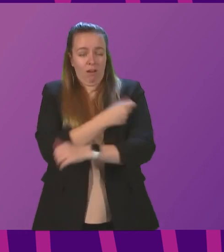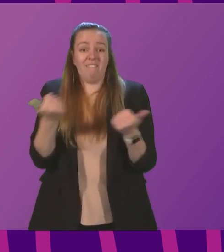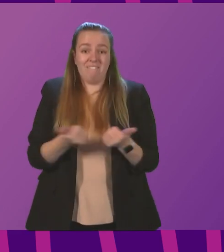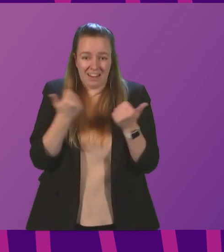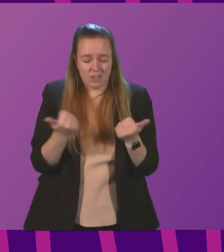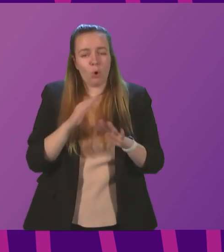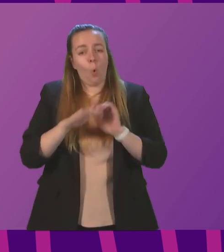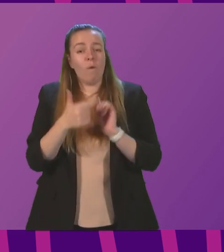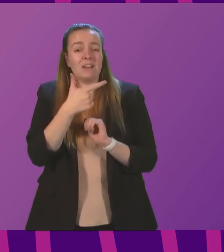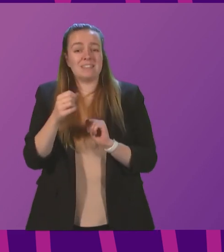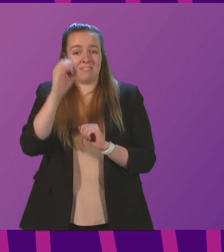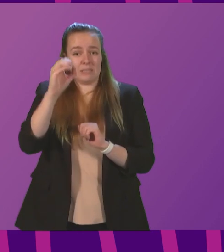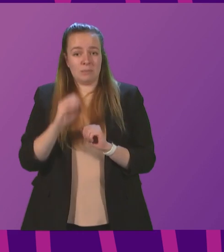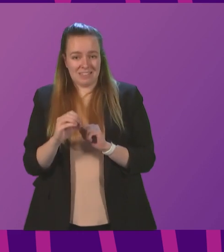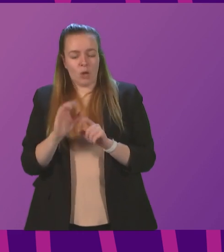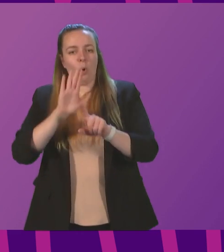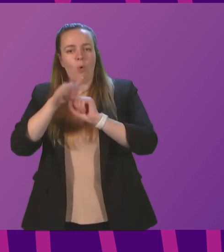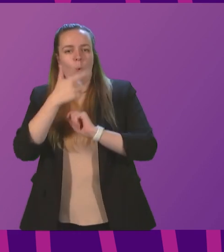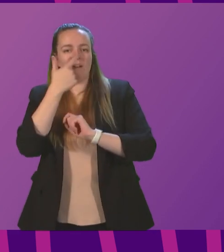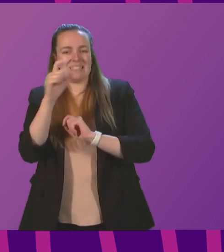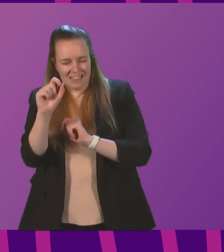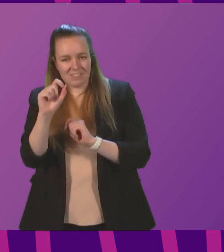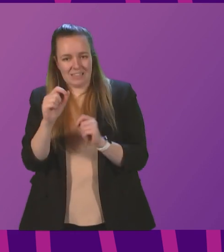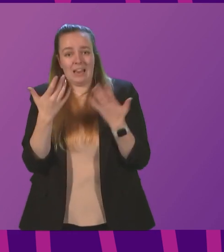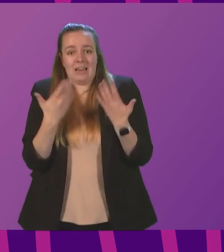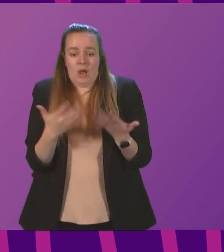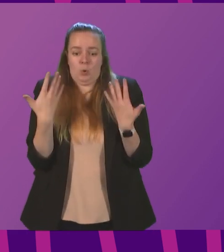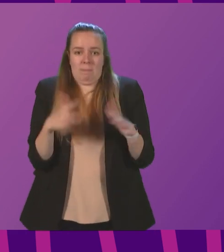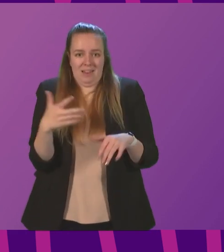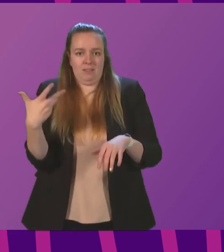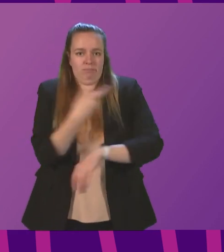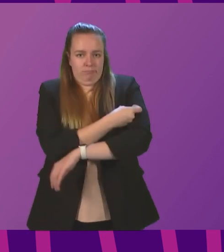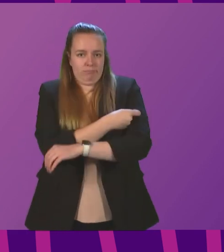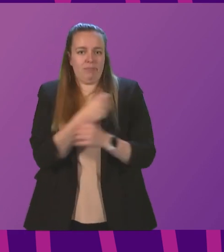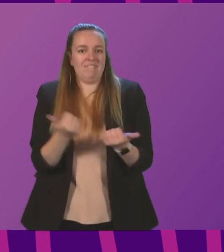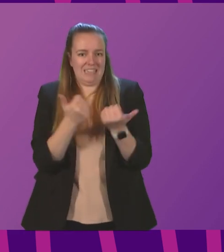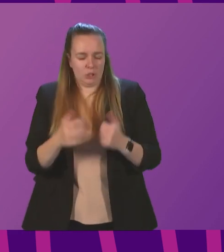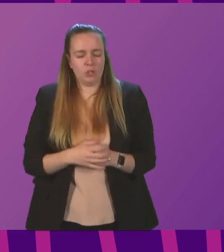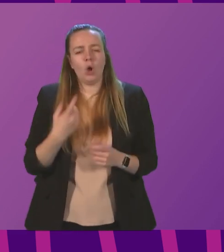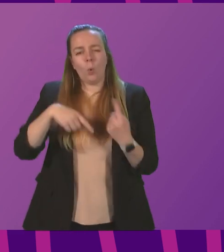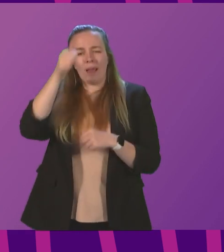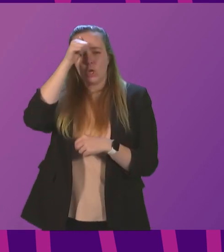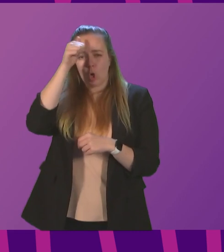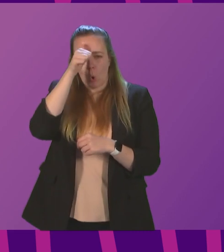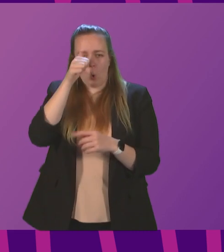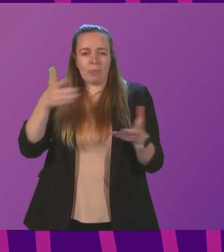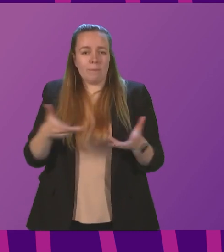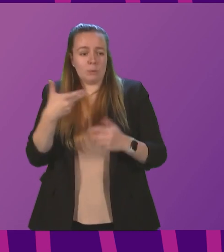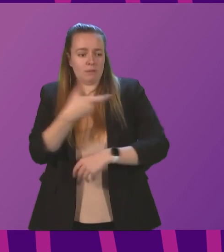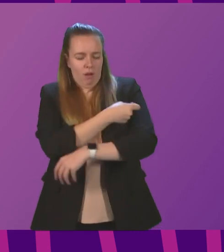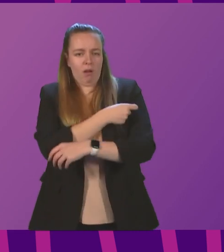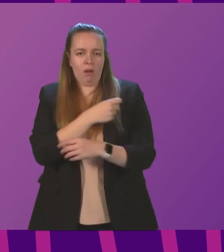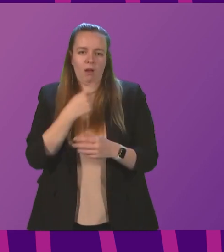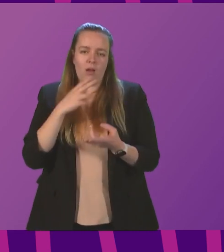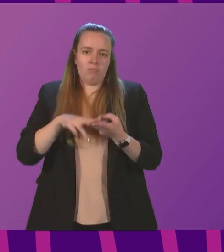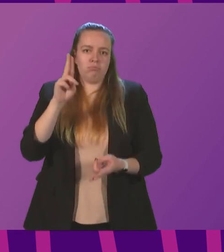and over 70 per cent of the over 70 age group have now had a booster. We know that a booster jag significantly increases the